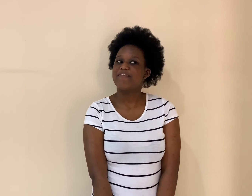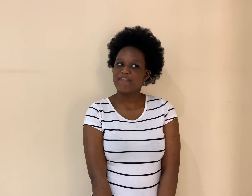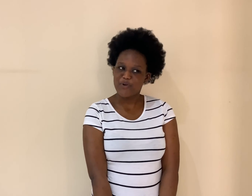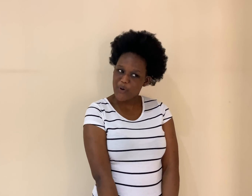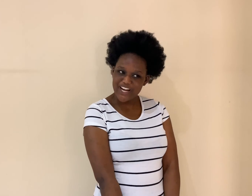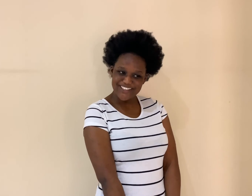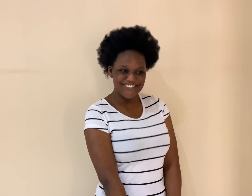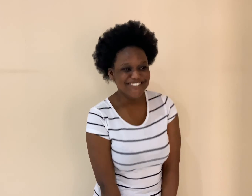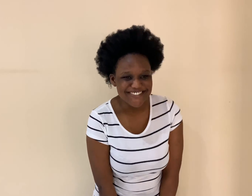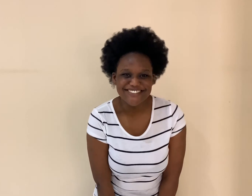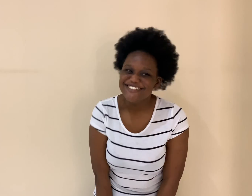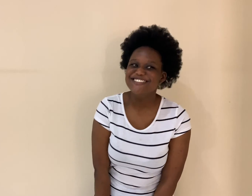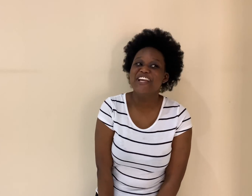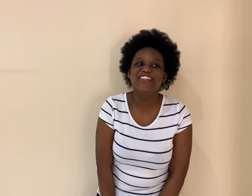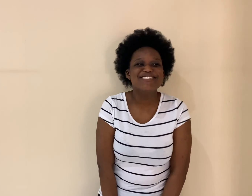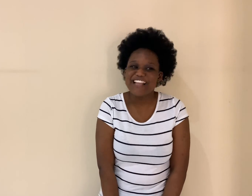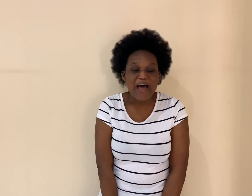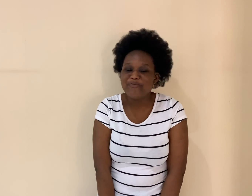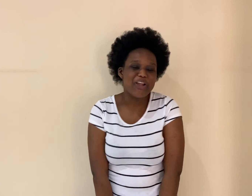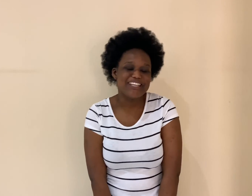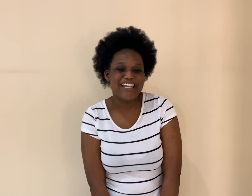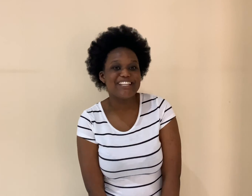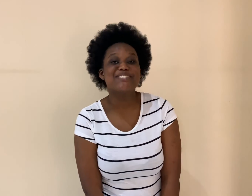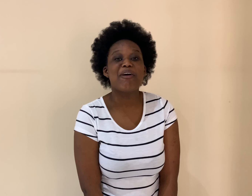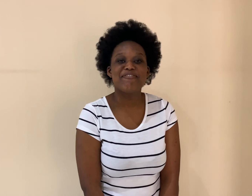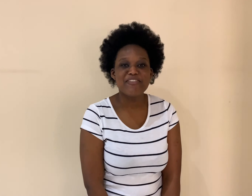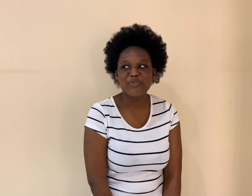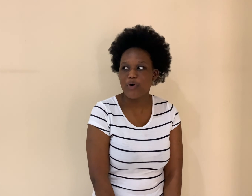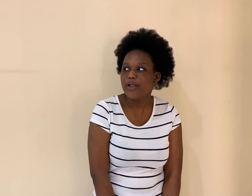favorite one. I'm not kidding, this is my favorite one.